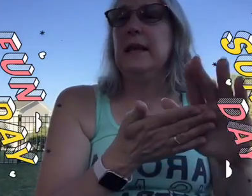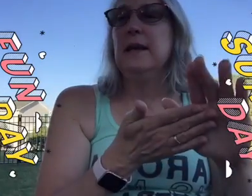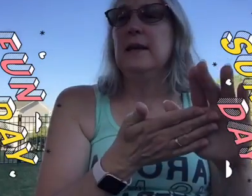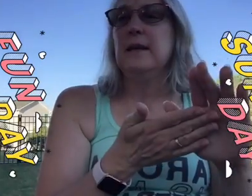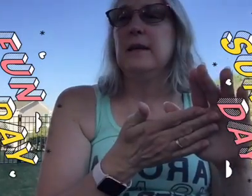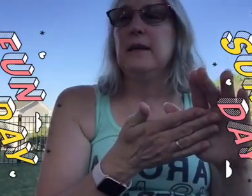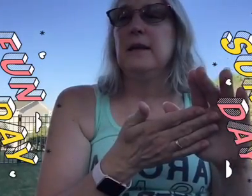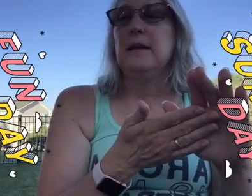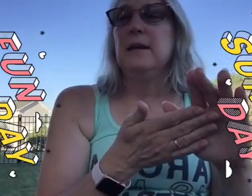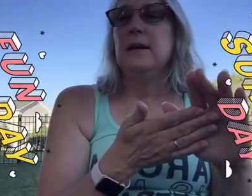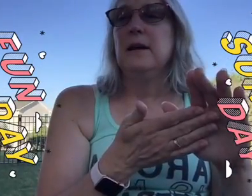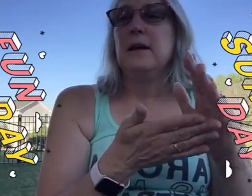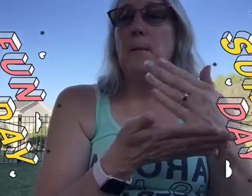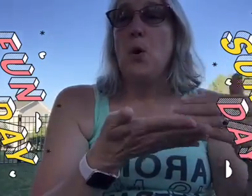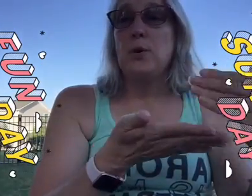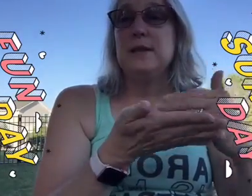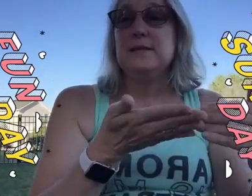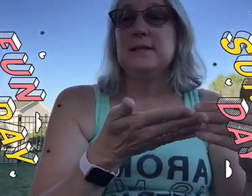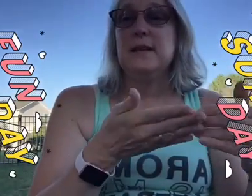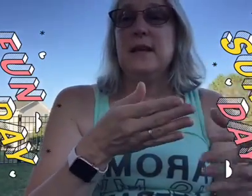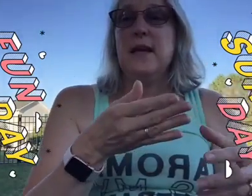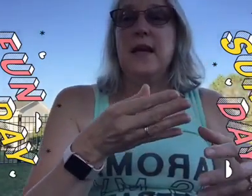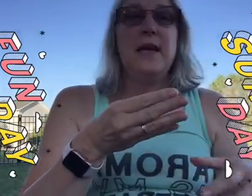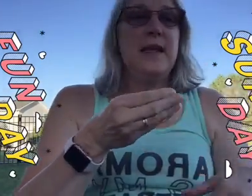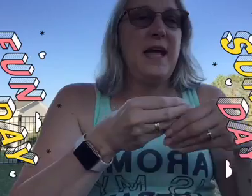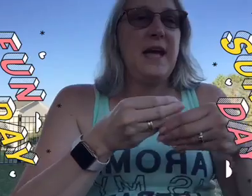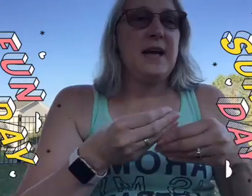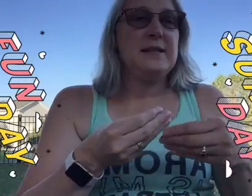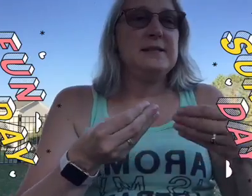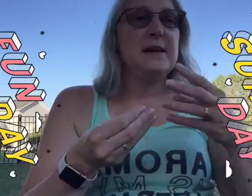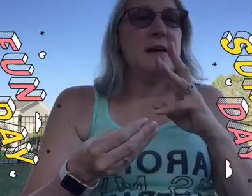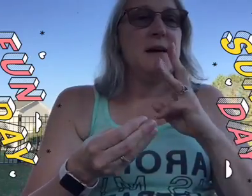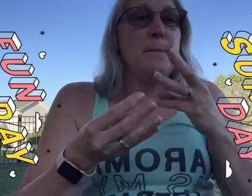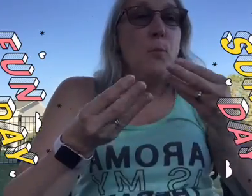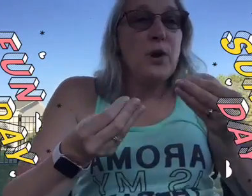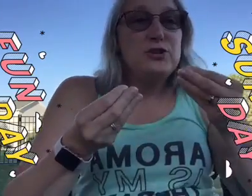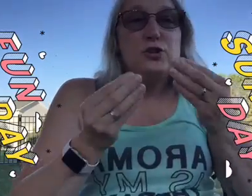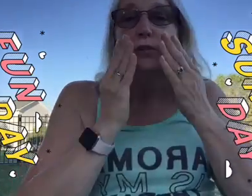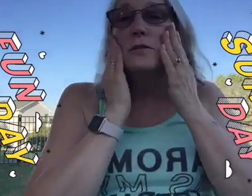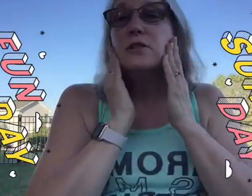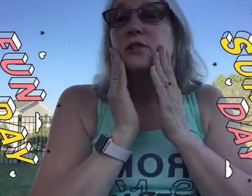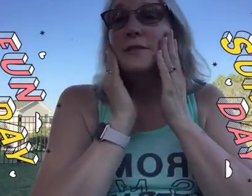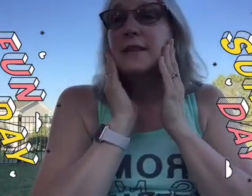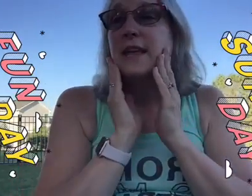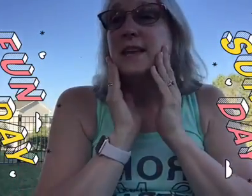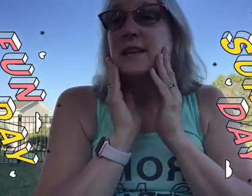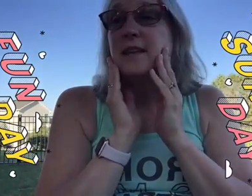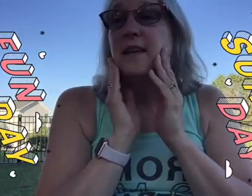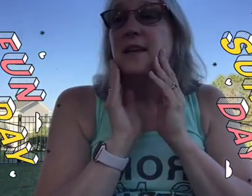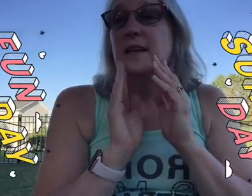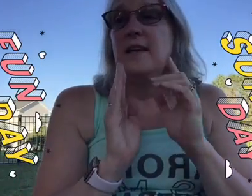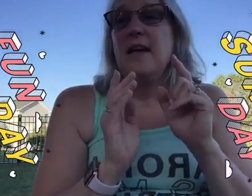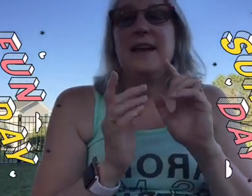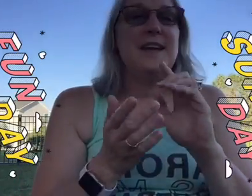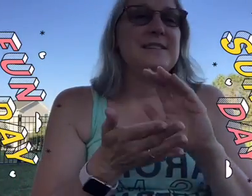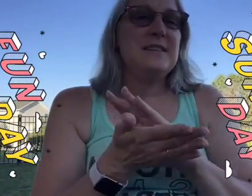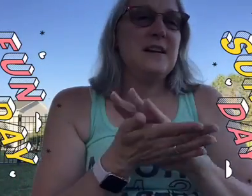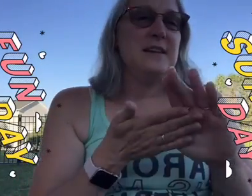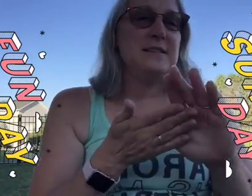components and adds moisture to your skin and has a nice